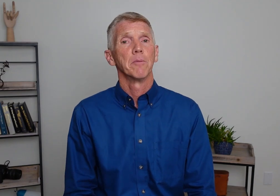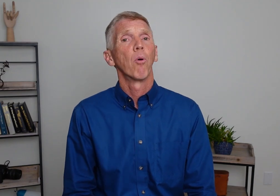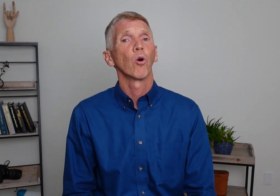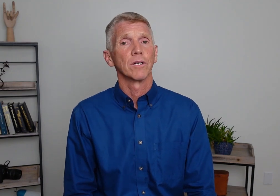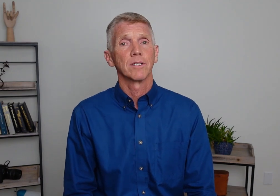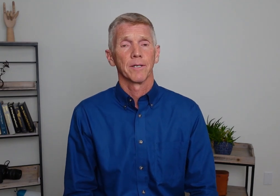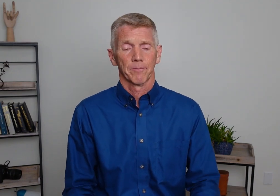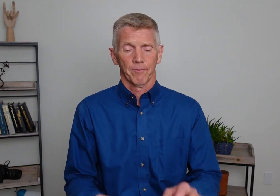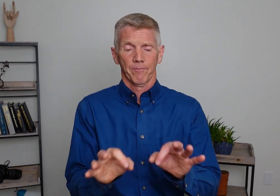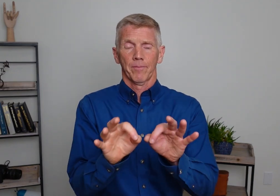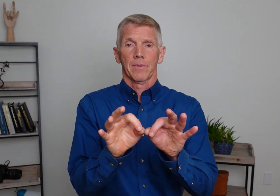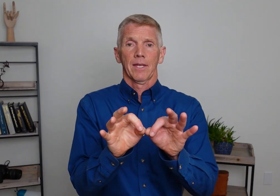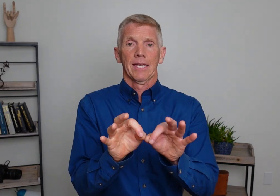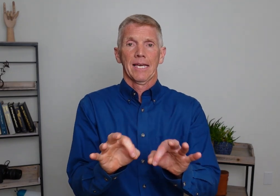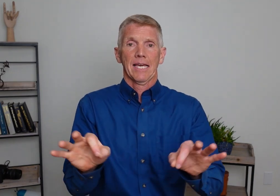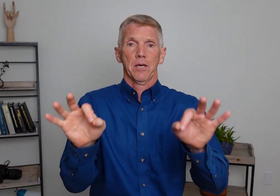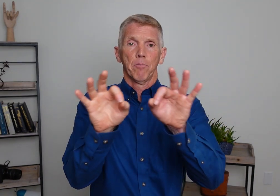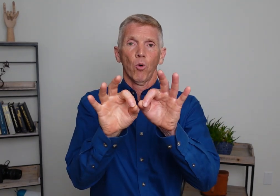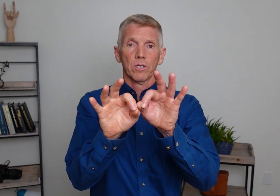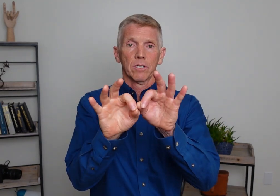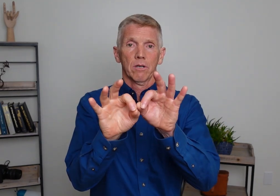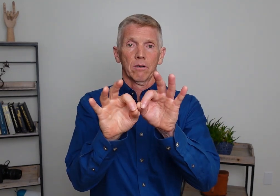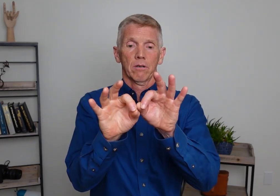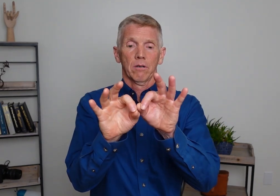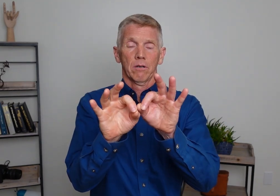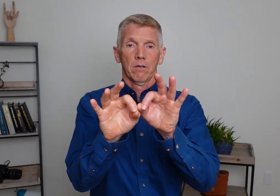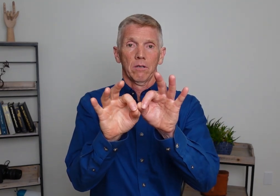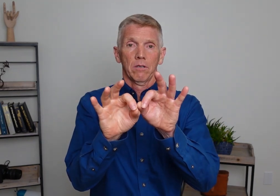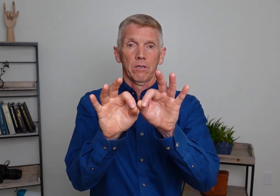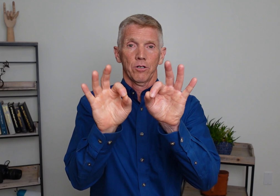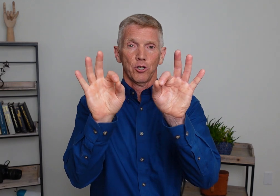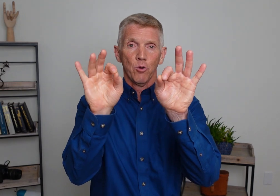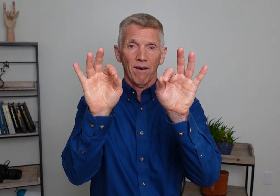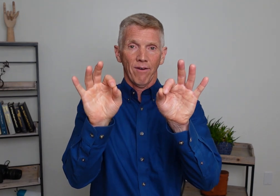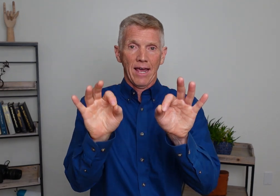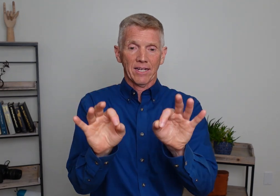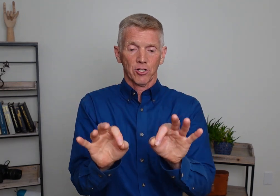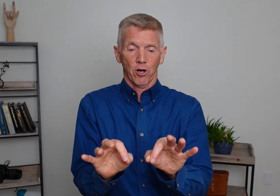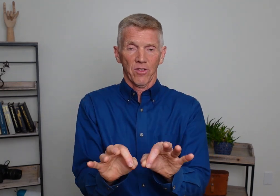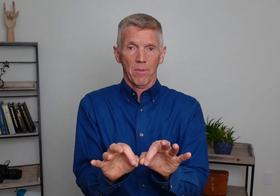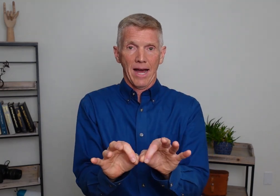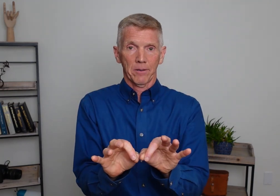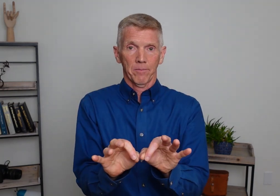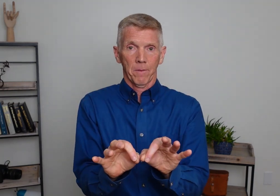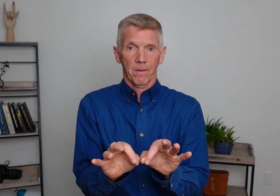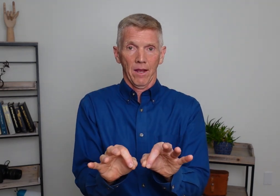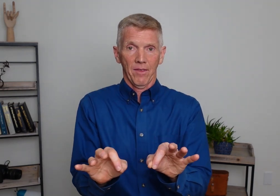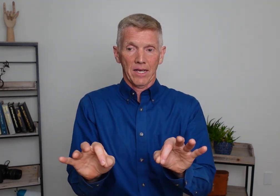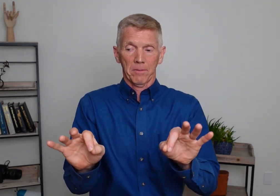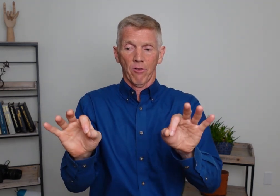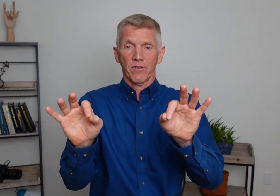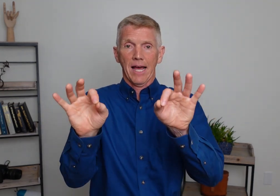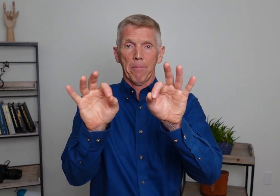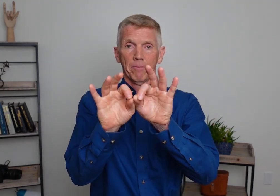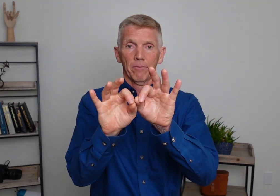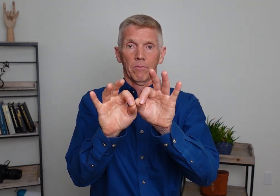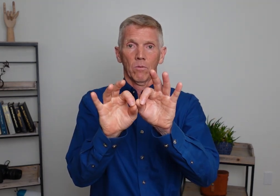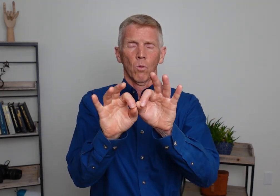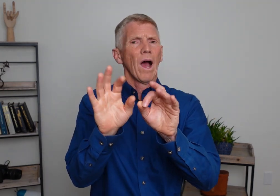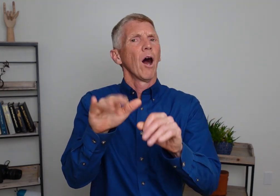Important. Important. Two F hands start at the bottom and they come together at the top. Wow.